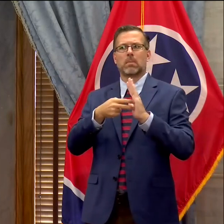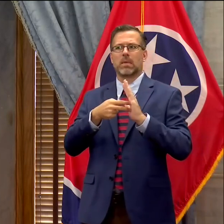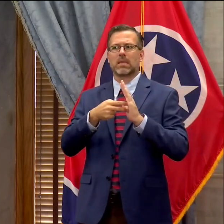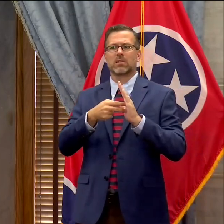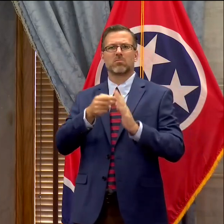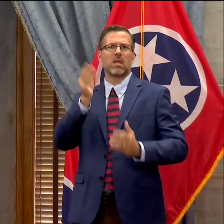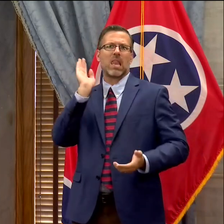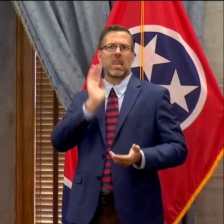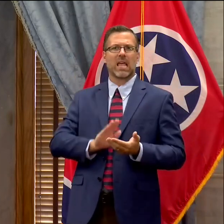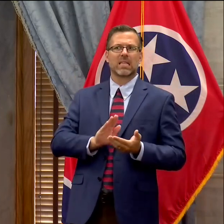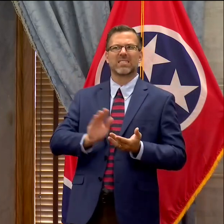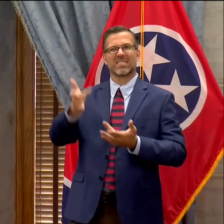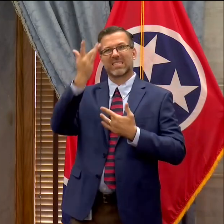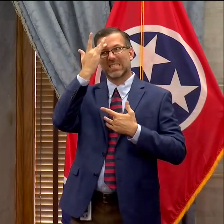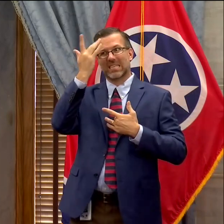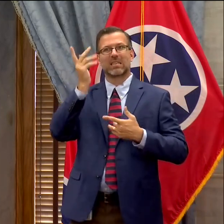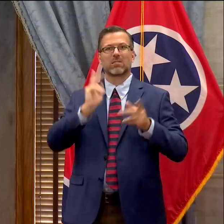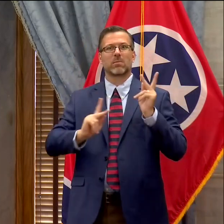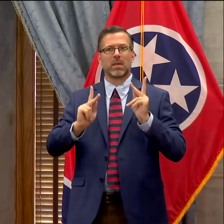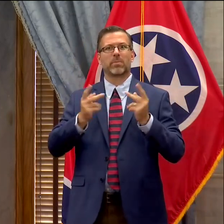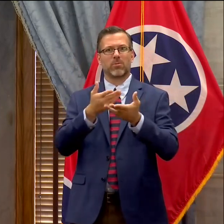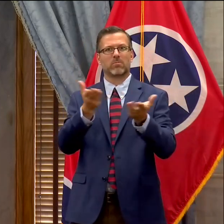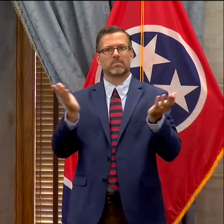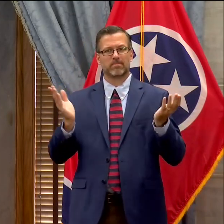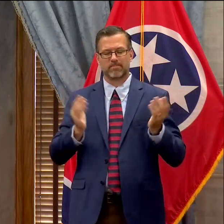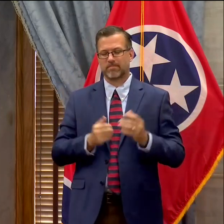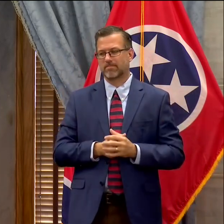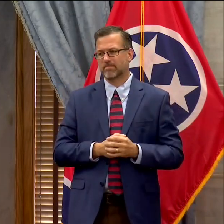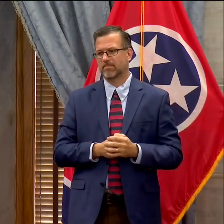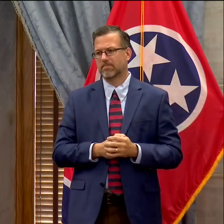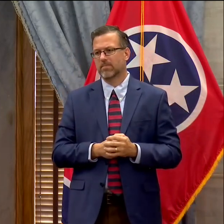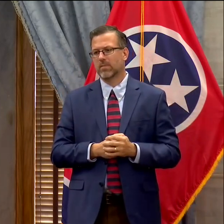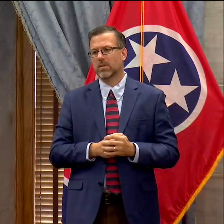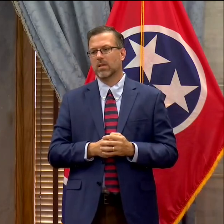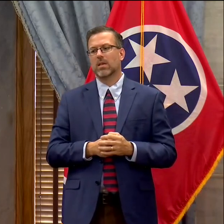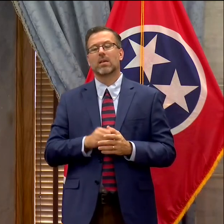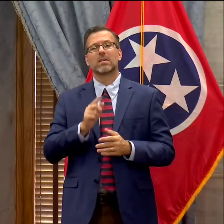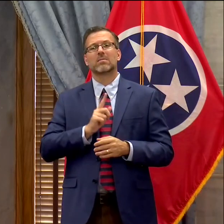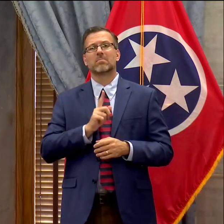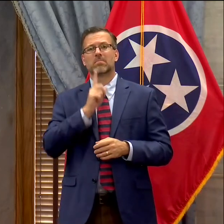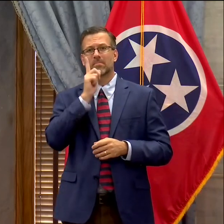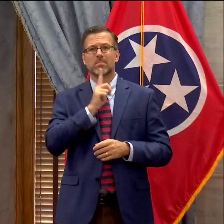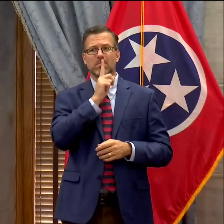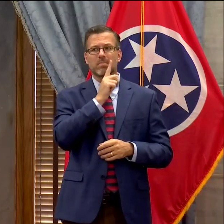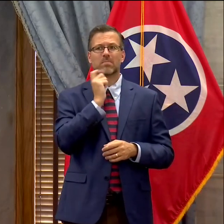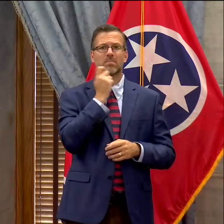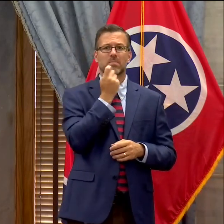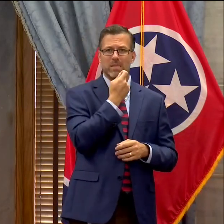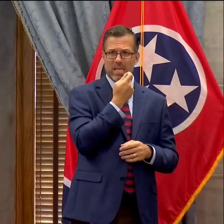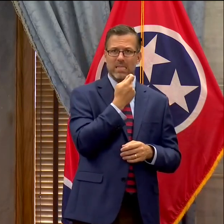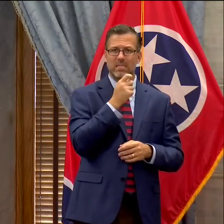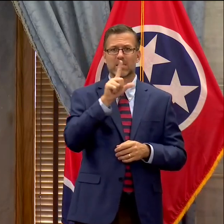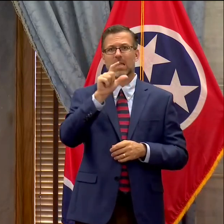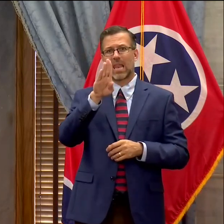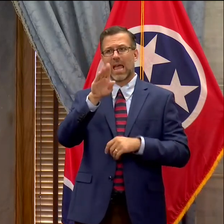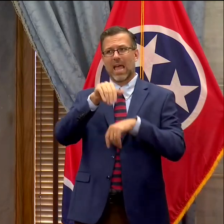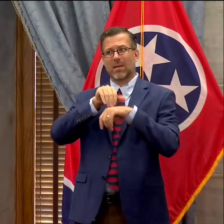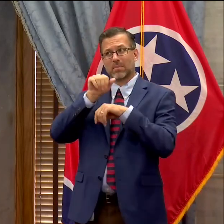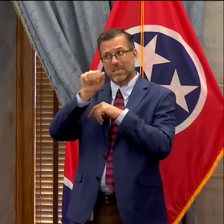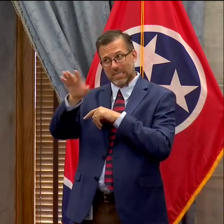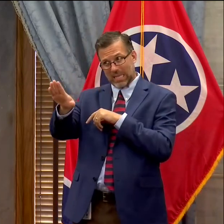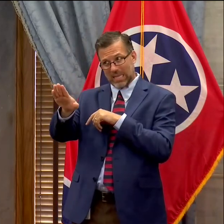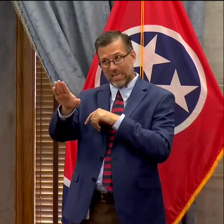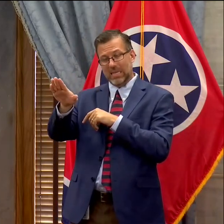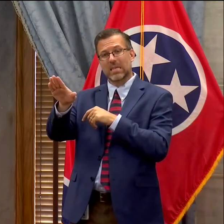We also know that given some of the lab capacity and turnaround issues that some providers and some labs are prioritizing